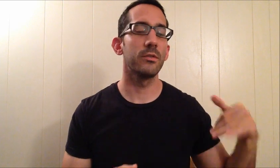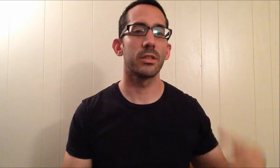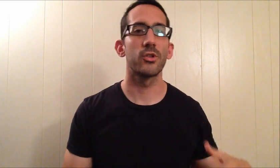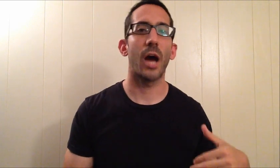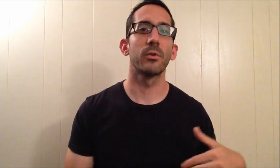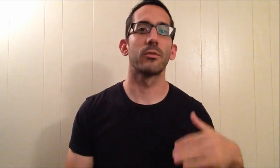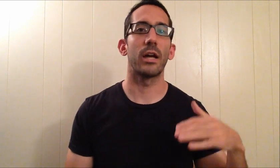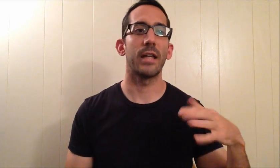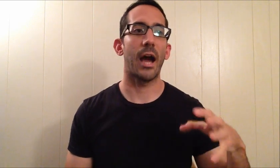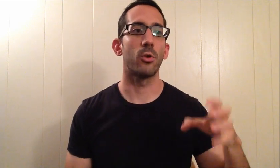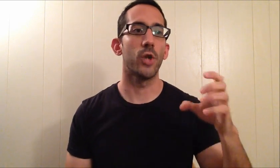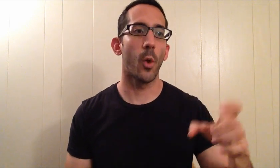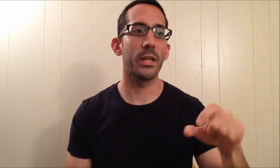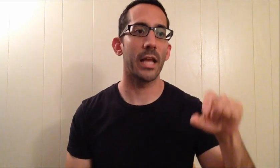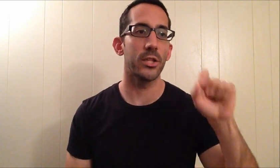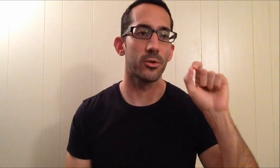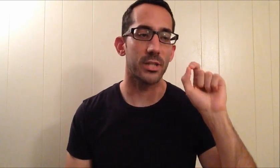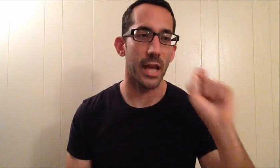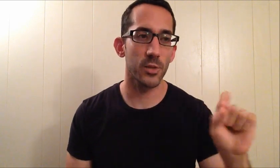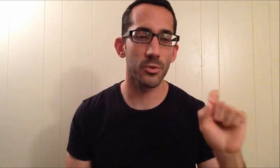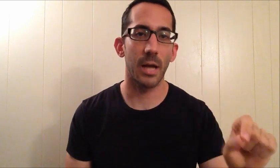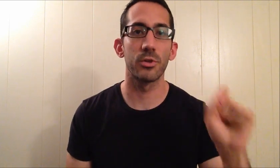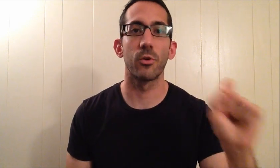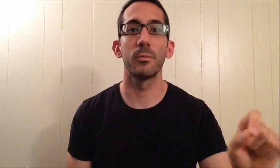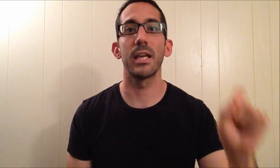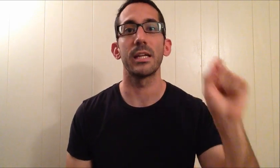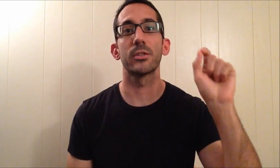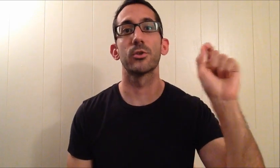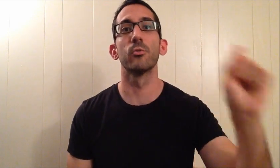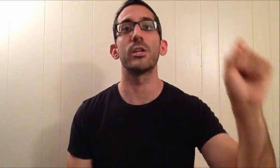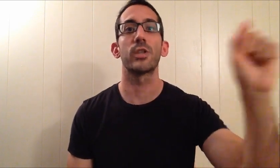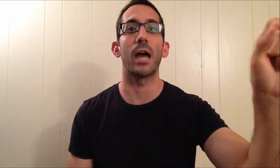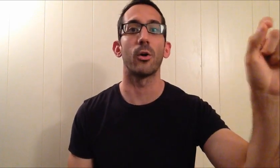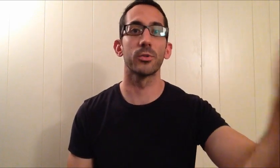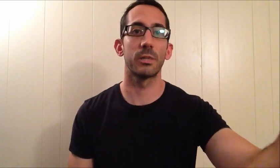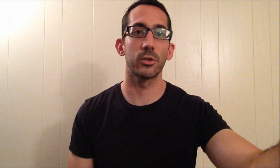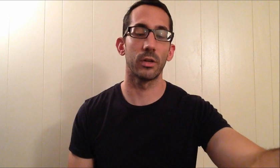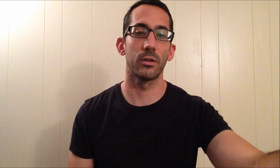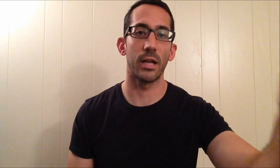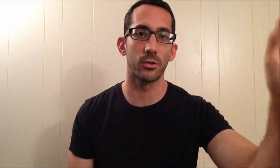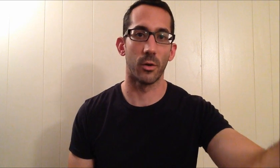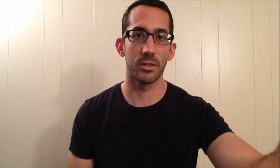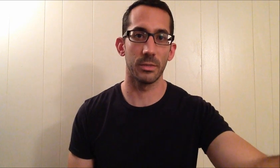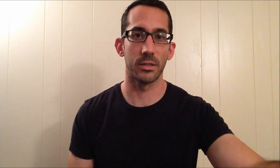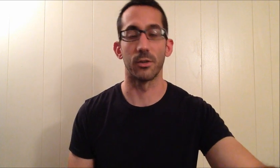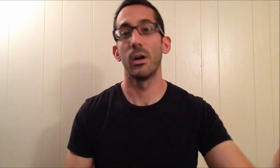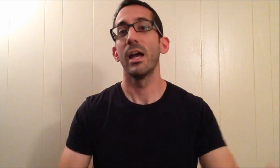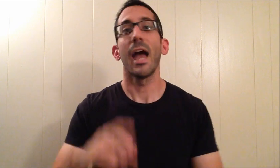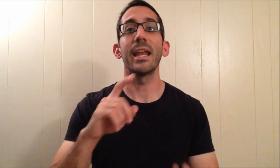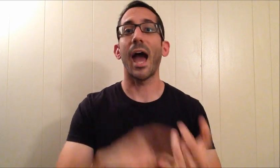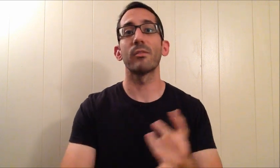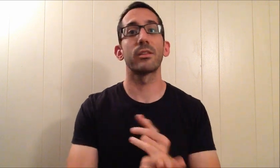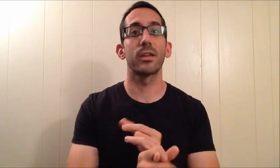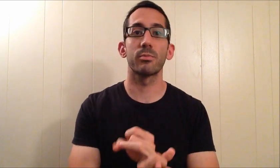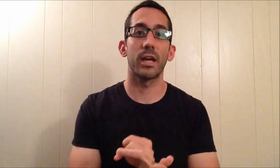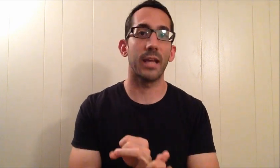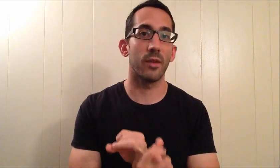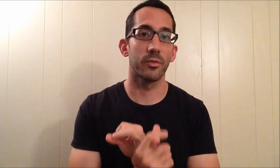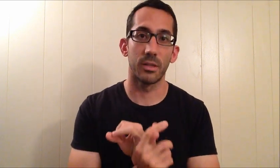leaving the job you're in right now knowing that there's tangible steps you're going to be taking to reach that ultimate career that you're going to be into and having things planned out for